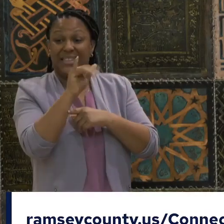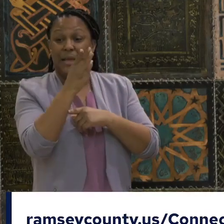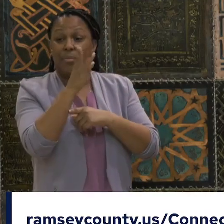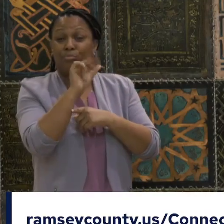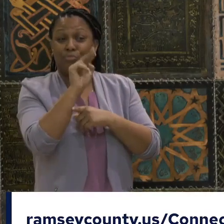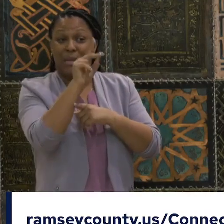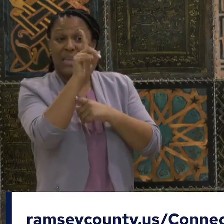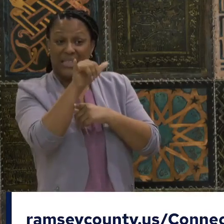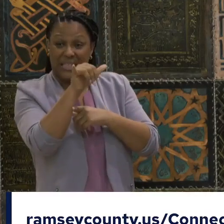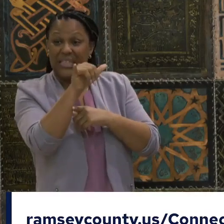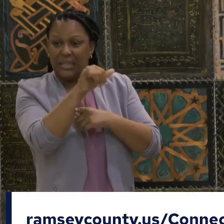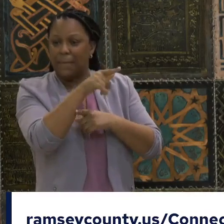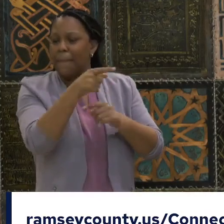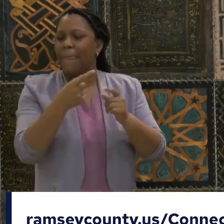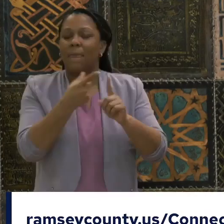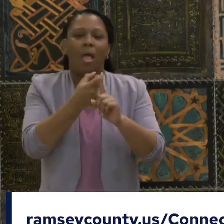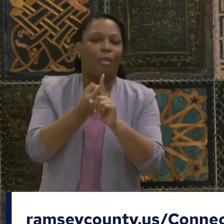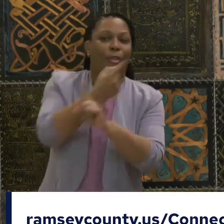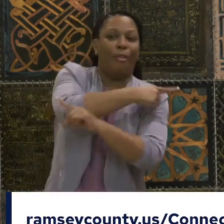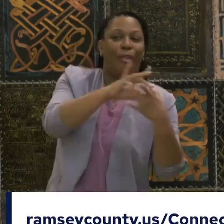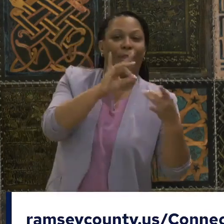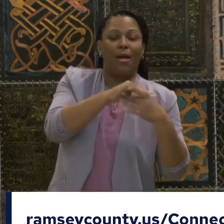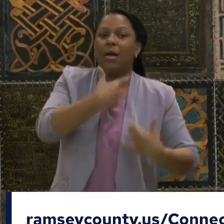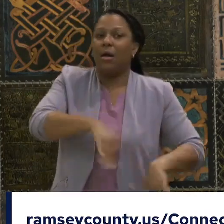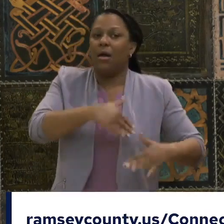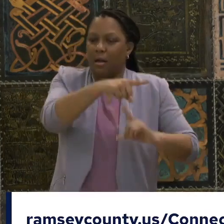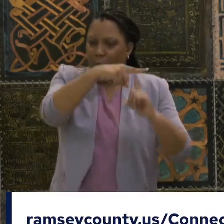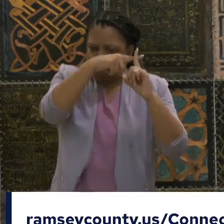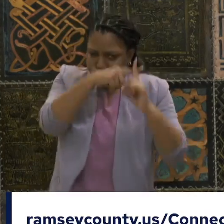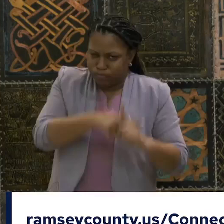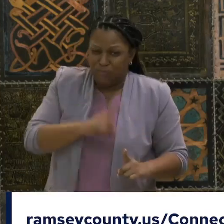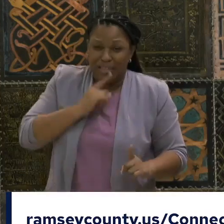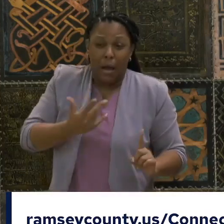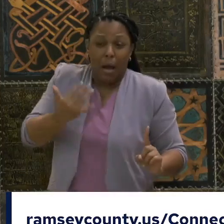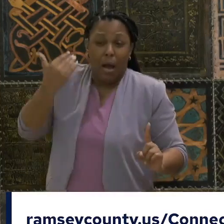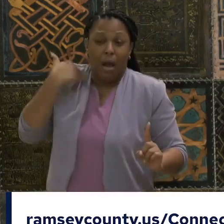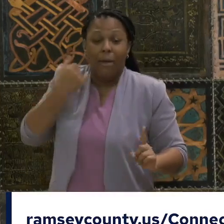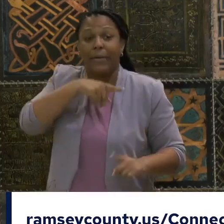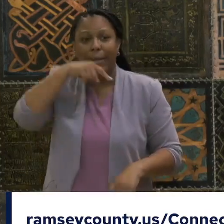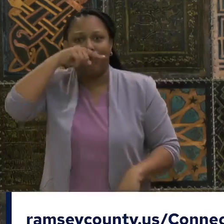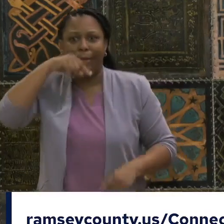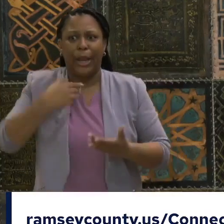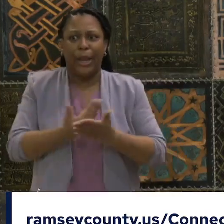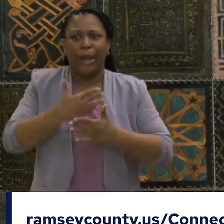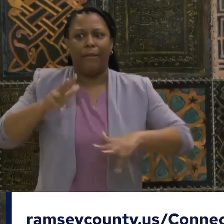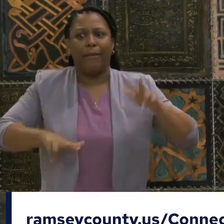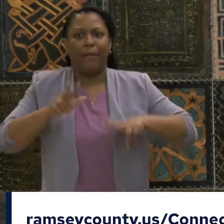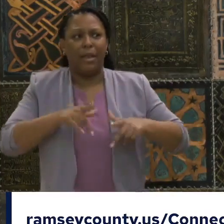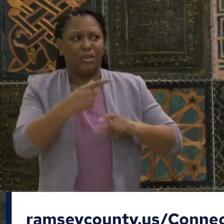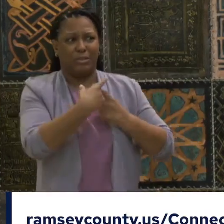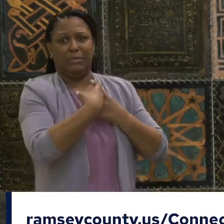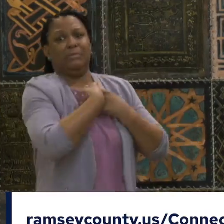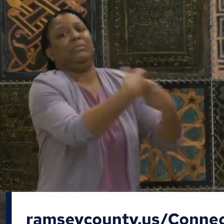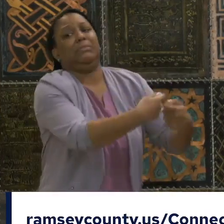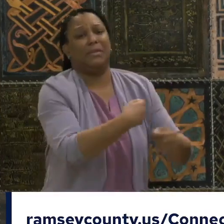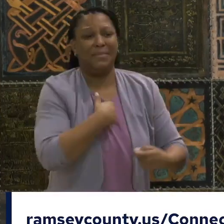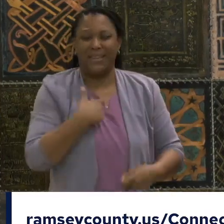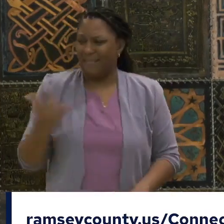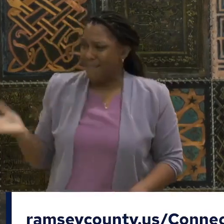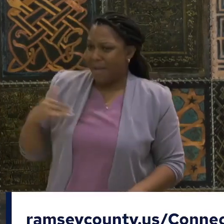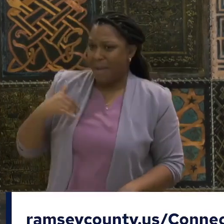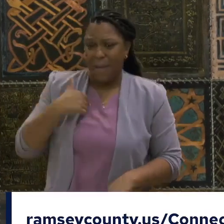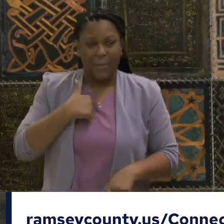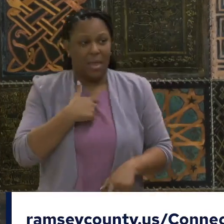I left the military and I probably wasn't qualified but she saw something in me. And so I think about leaders who invest in other people and it's a